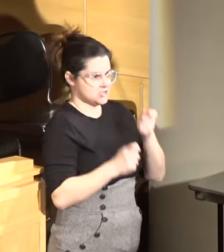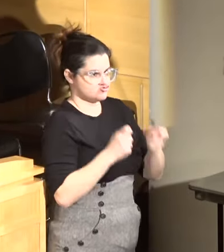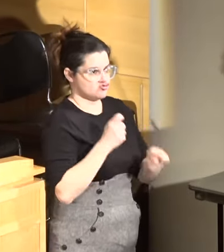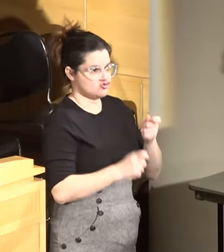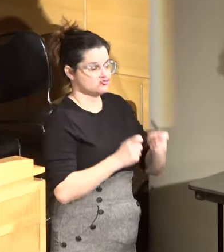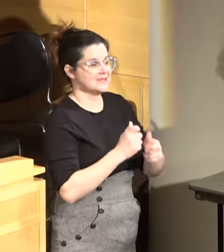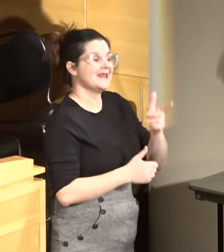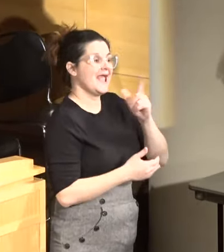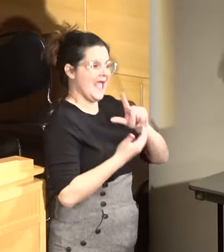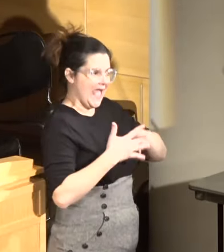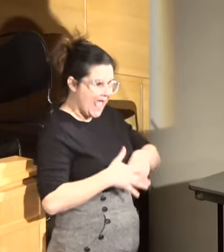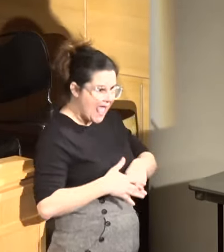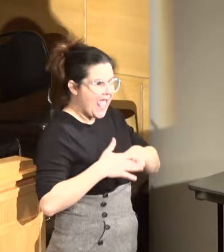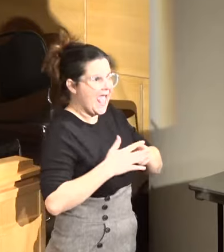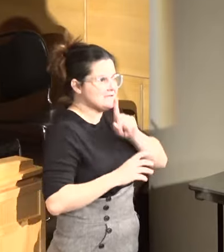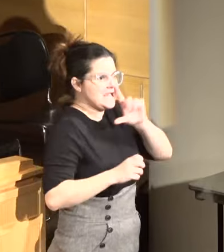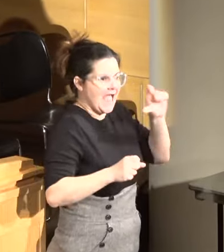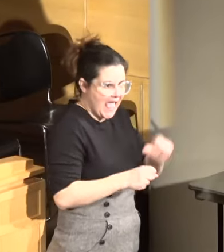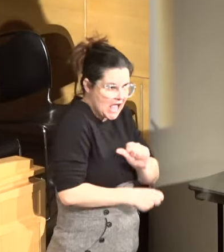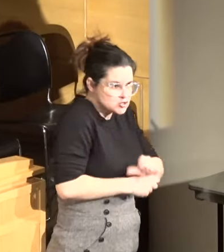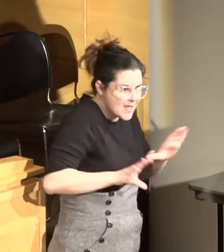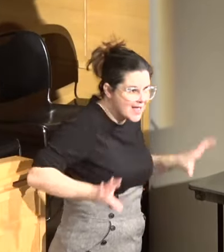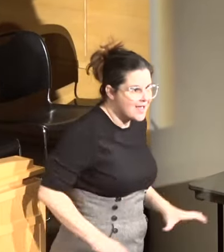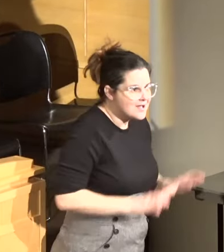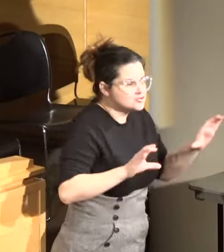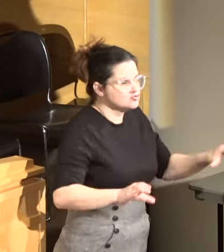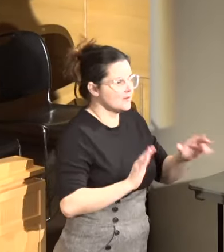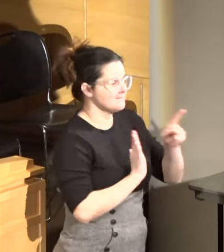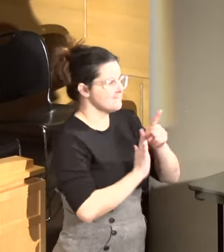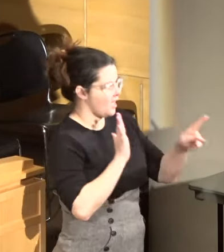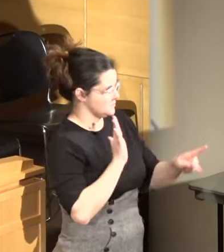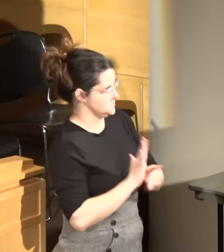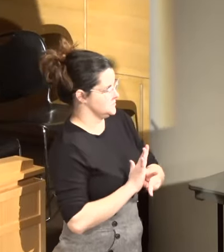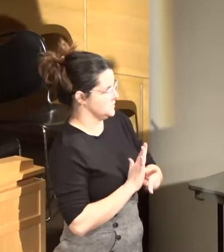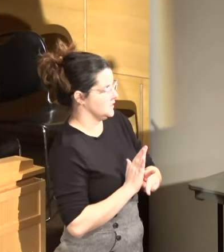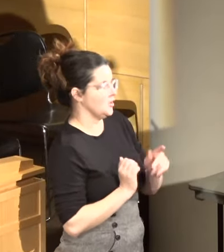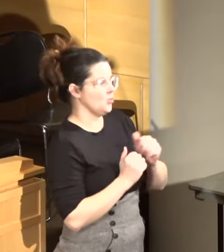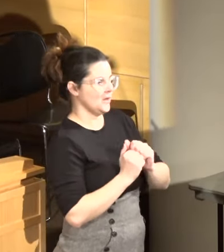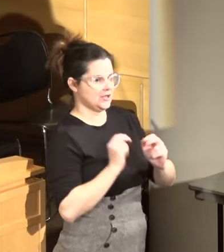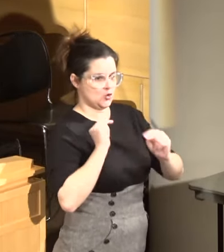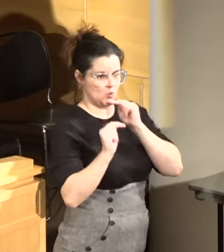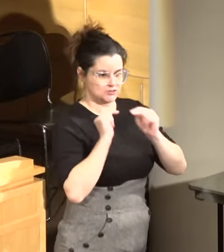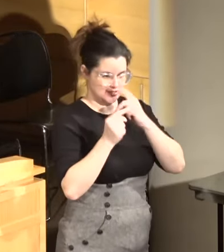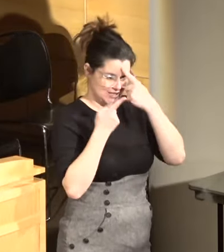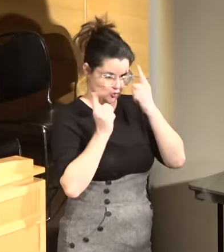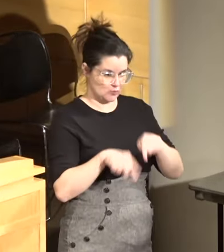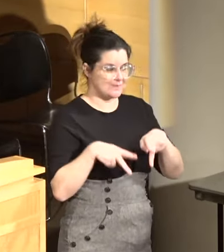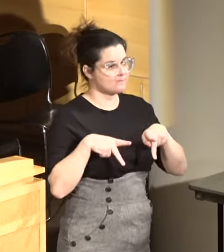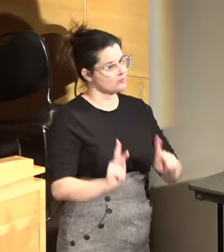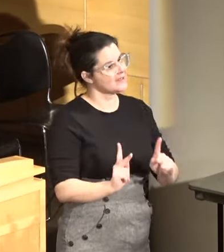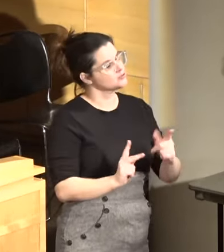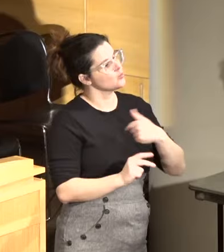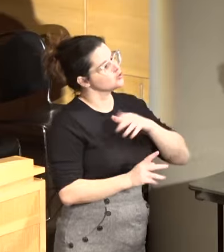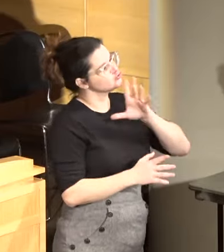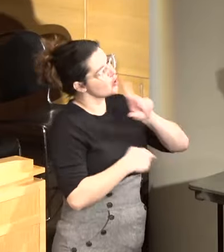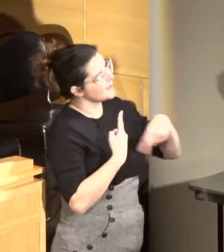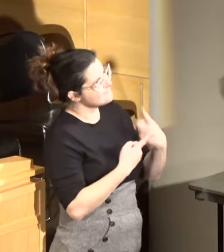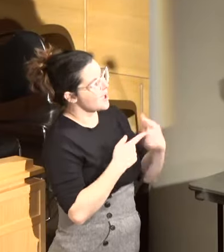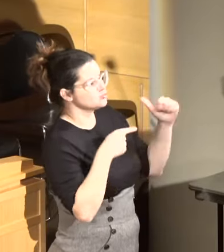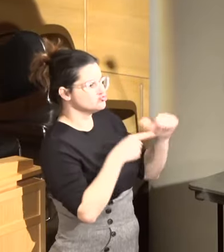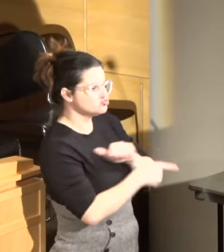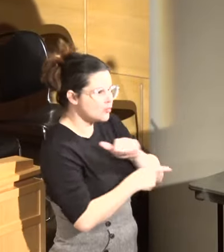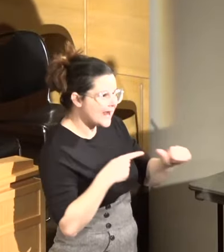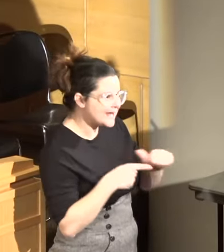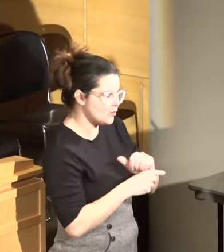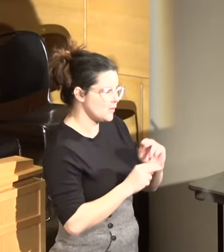and execution of policies where the negotiated agreement allows, where we're talking about training,